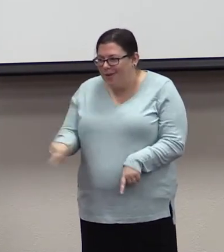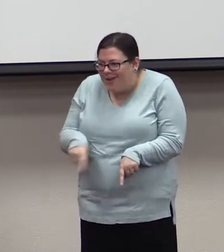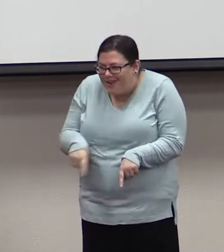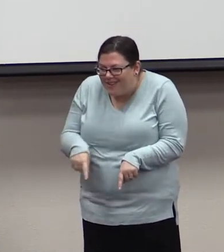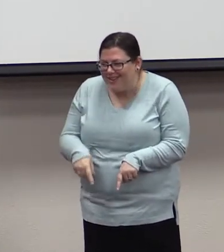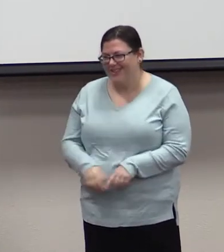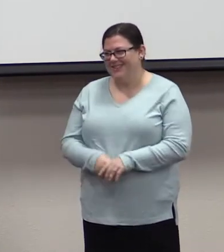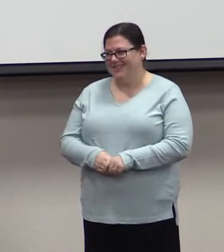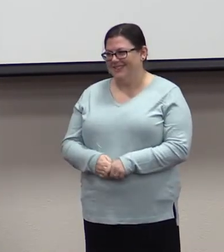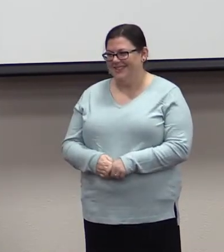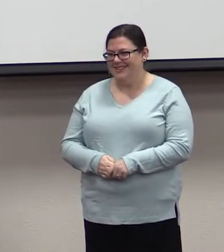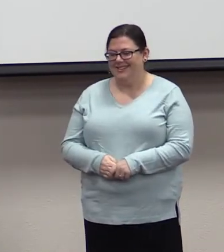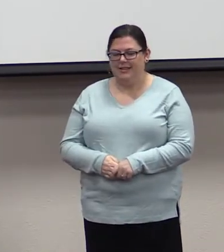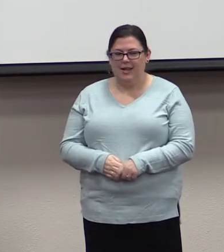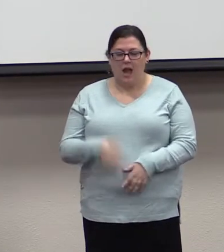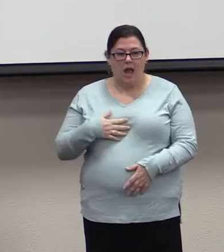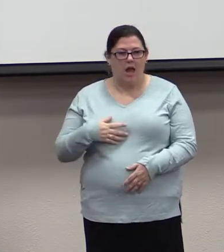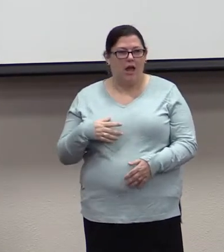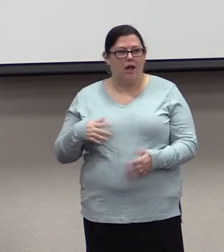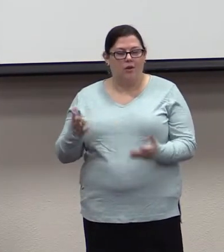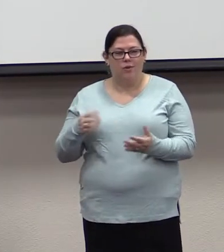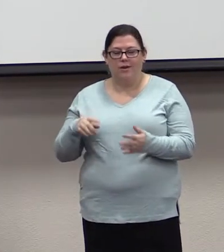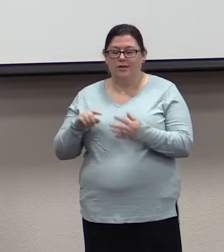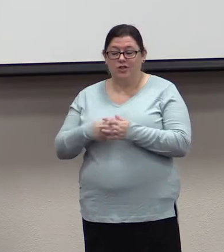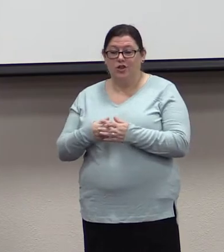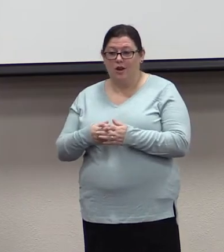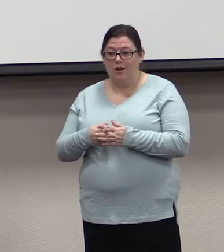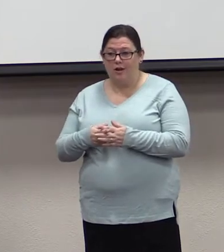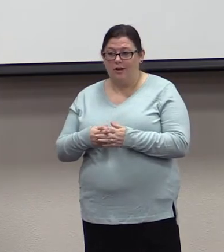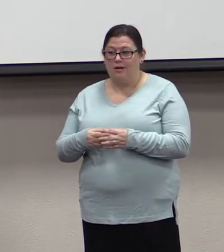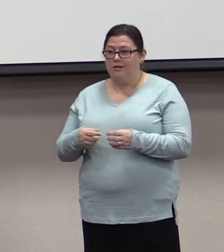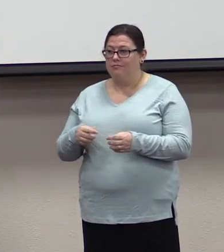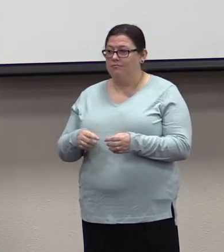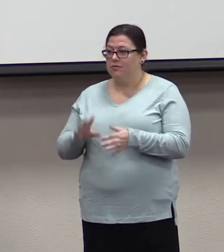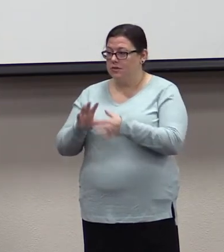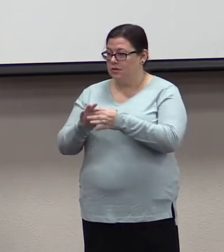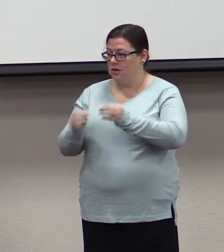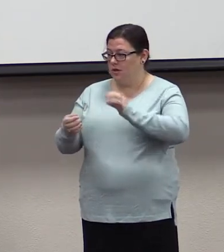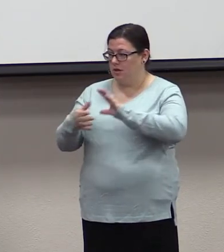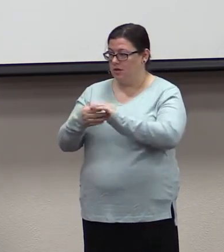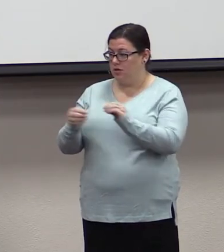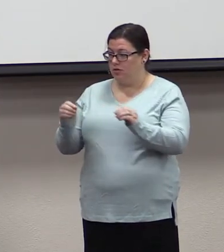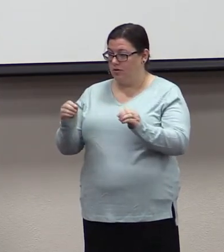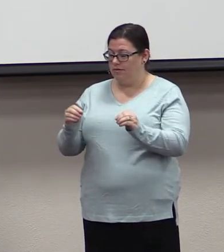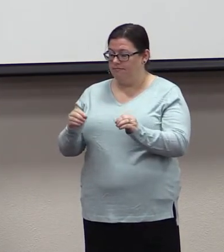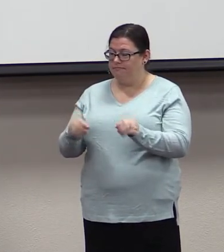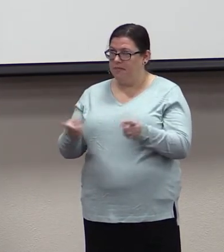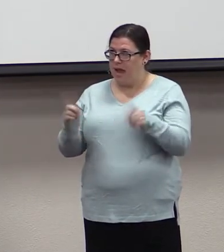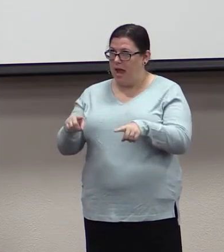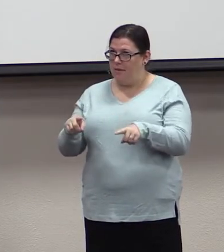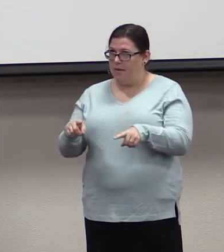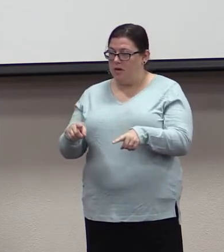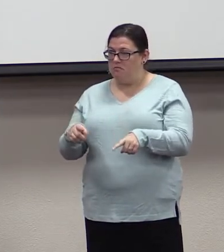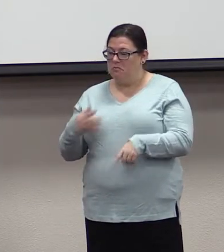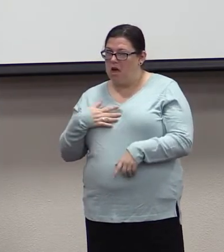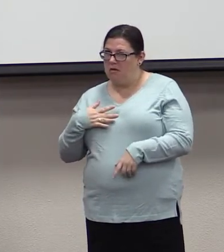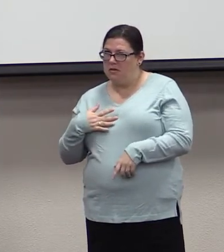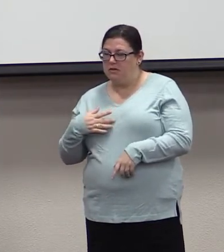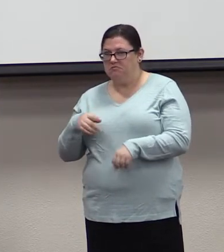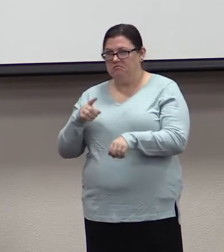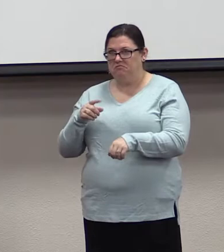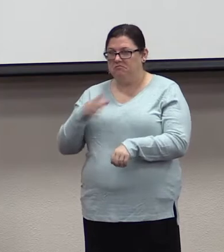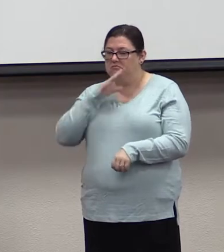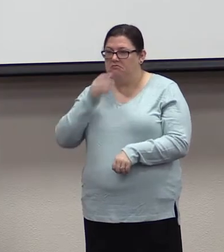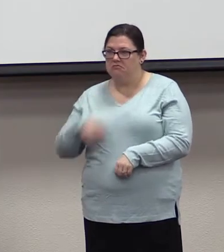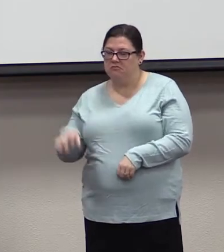I want to start by telling a story. This happened when I was about eight or nine. Me and my family decided to go feed